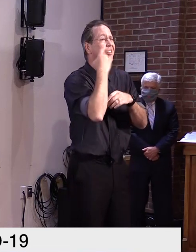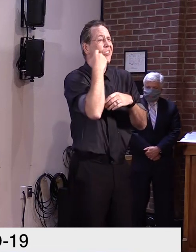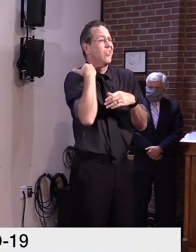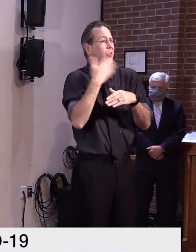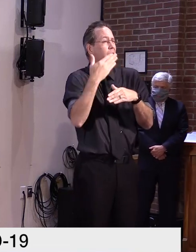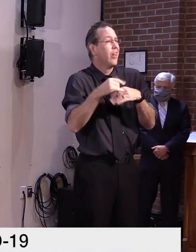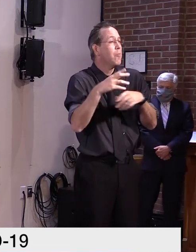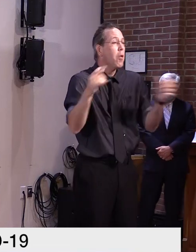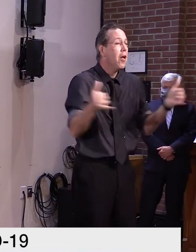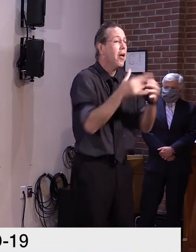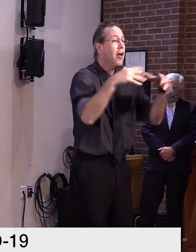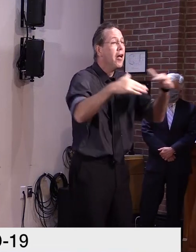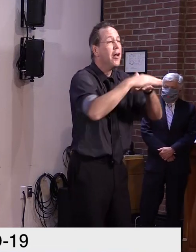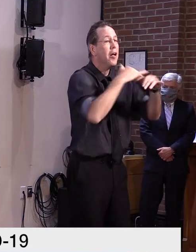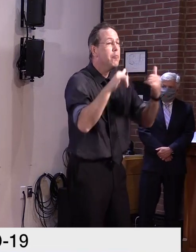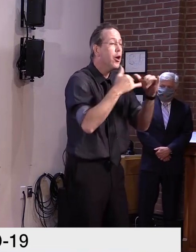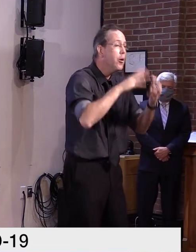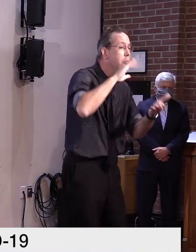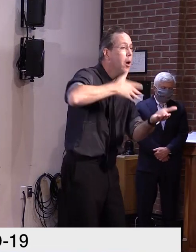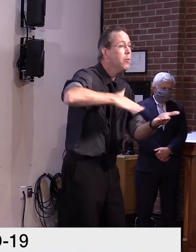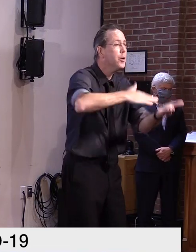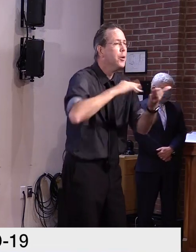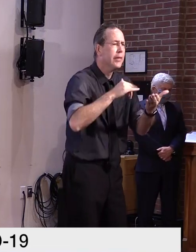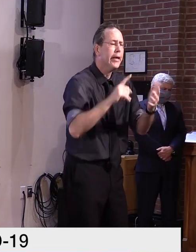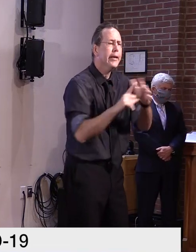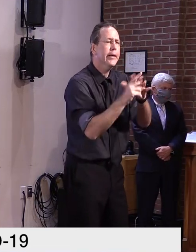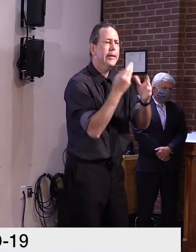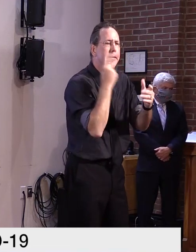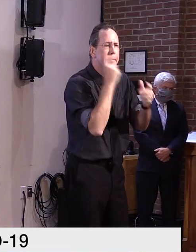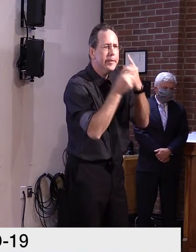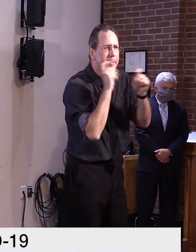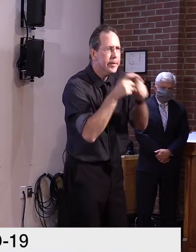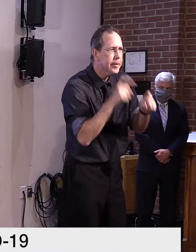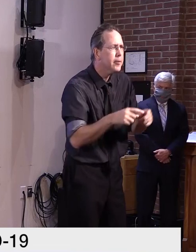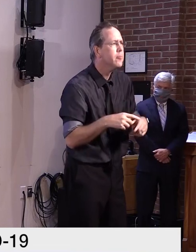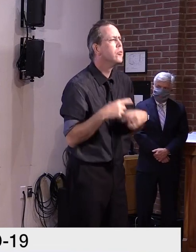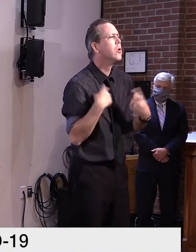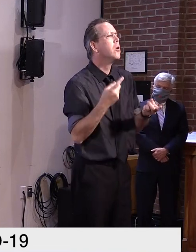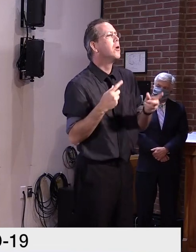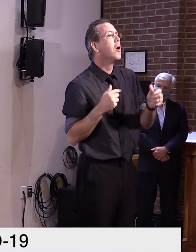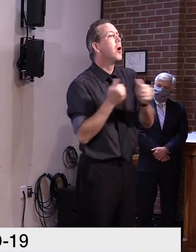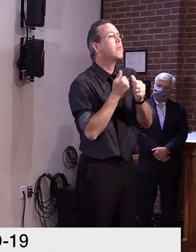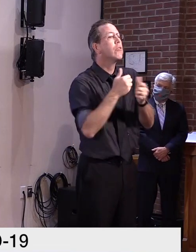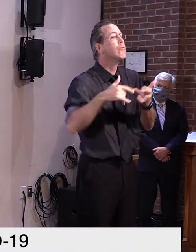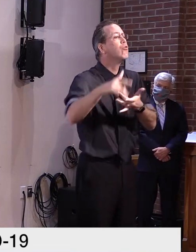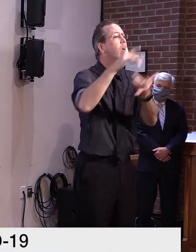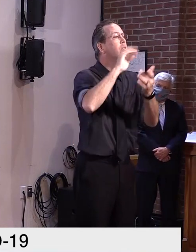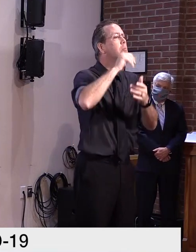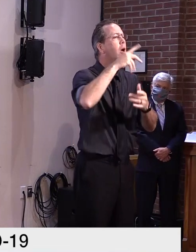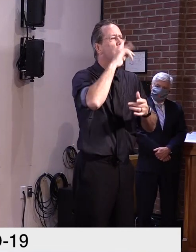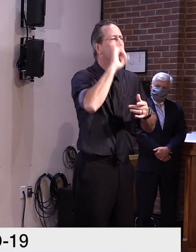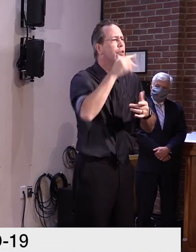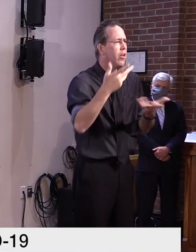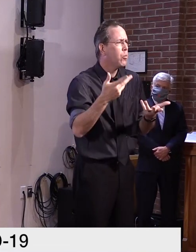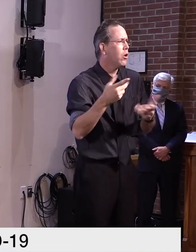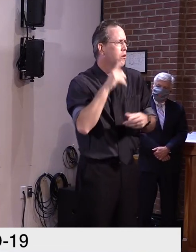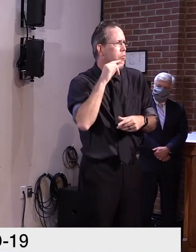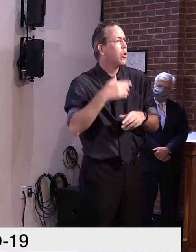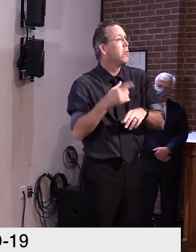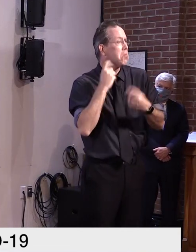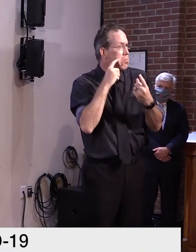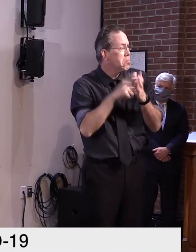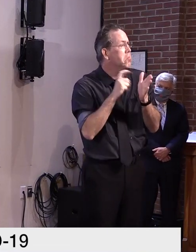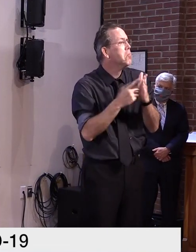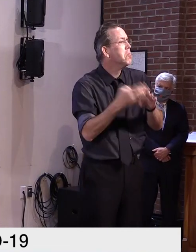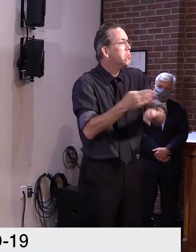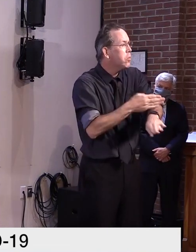Turning now to the updated travel map, you'll see that we have some improvement in parts of the region. In total, 5